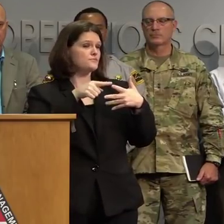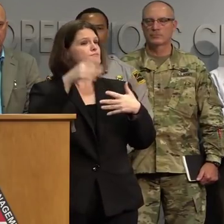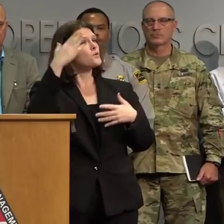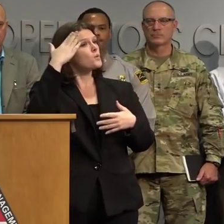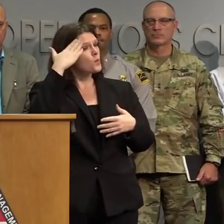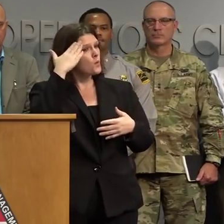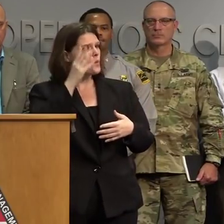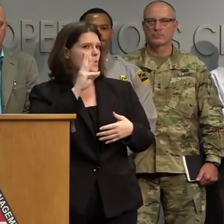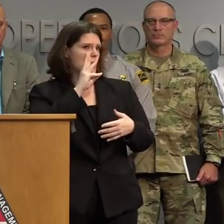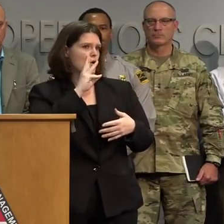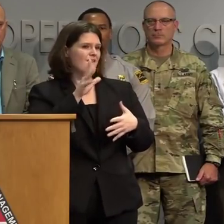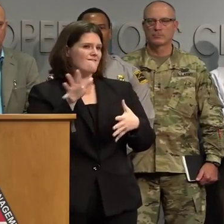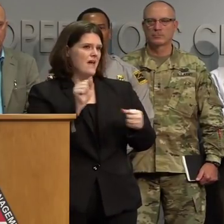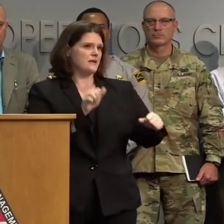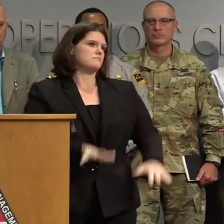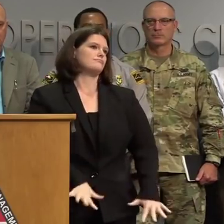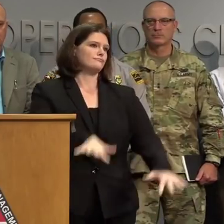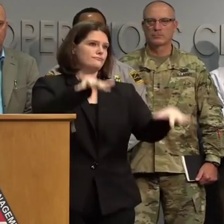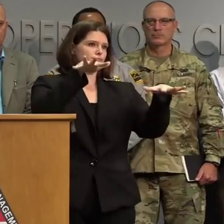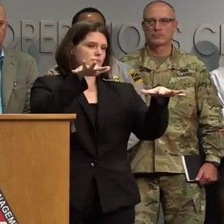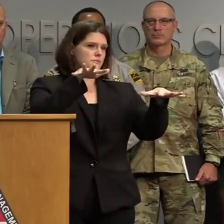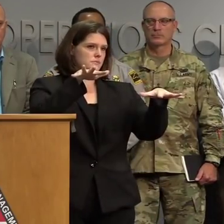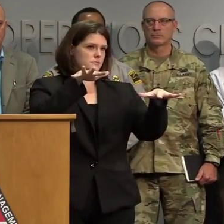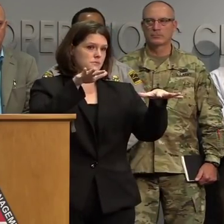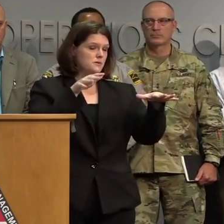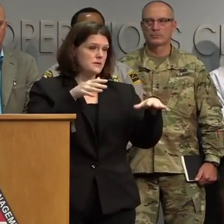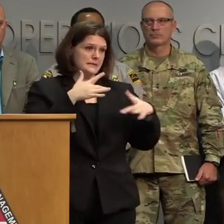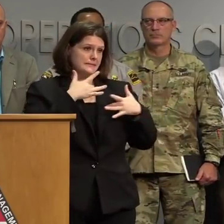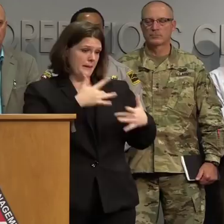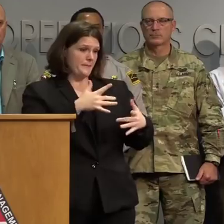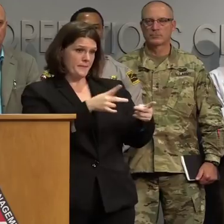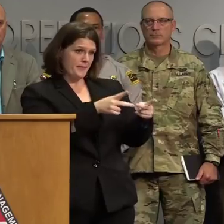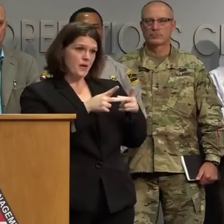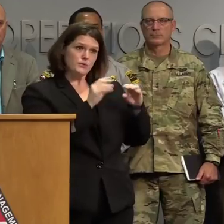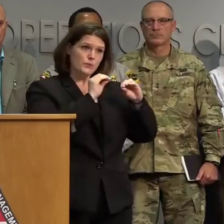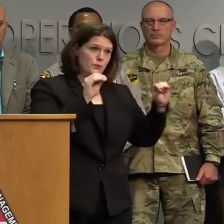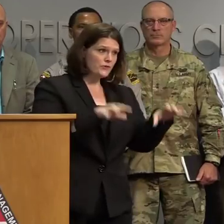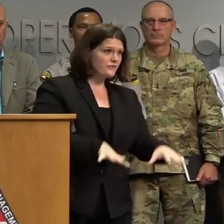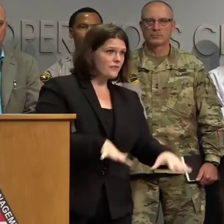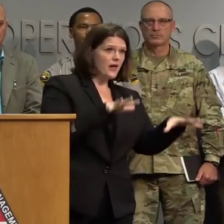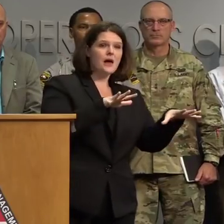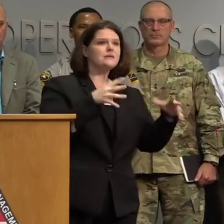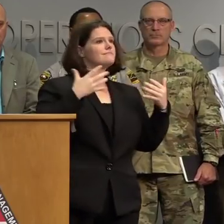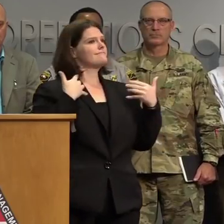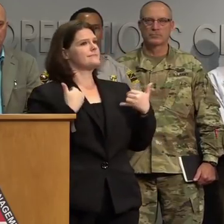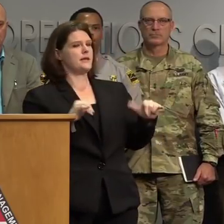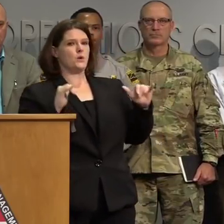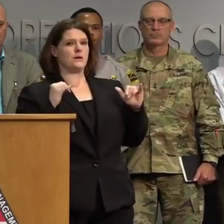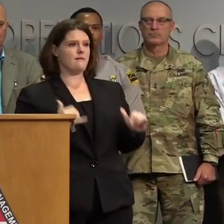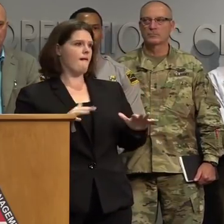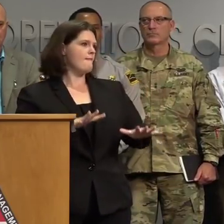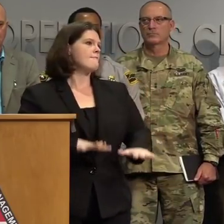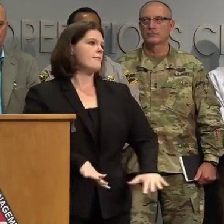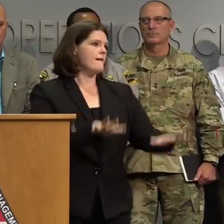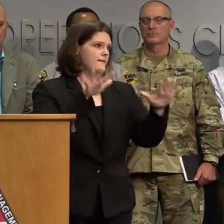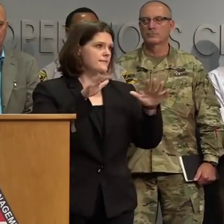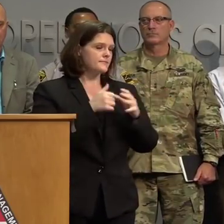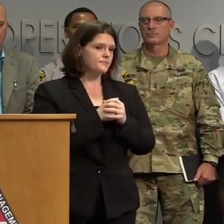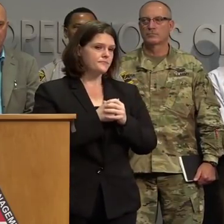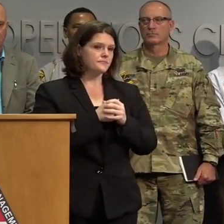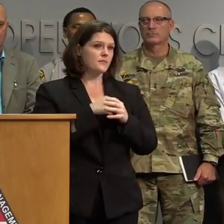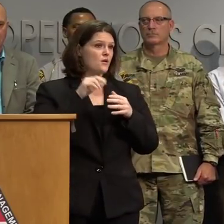everywhere, even in places that don't typically flood. This system is